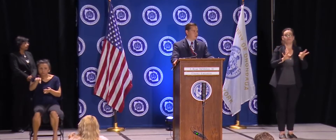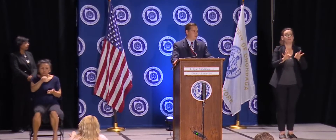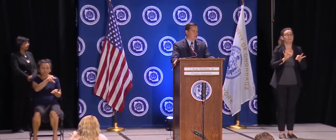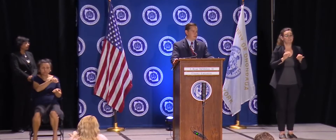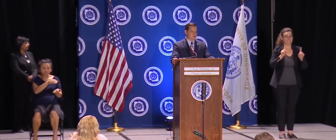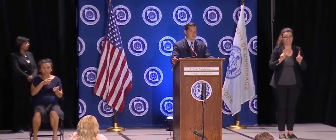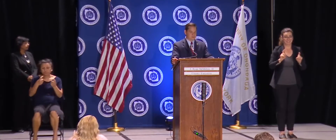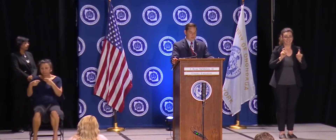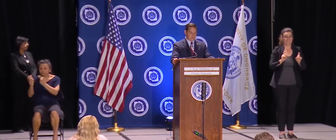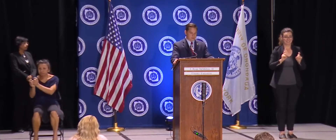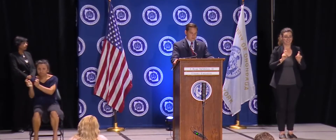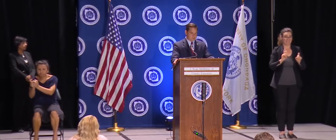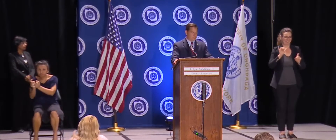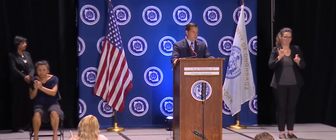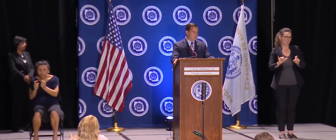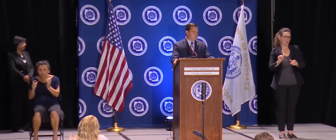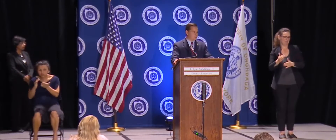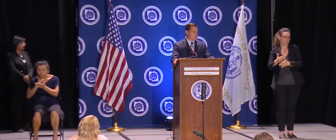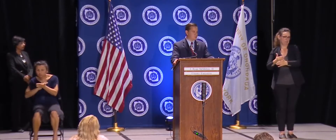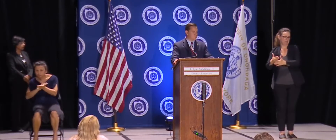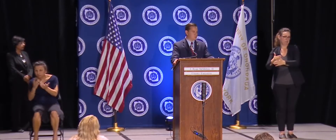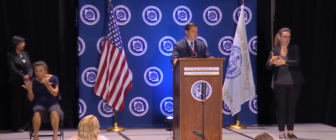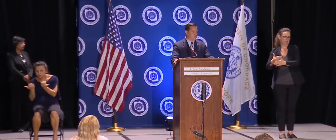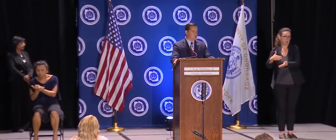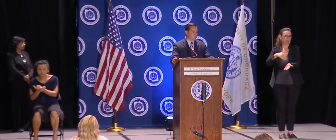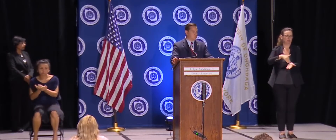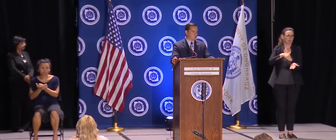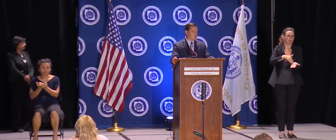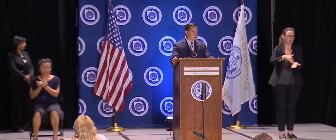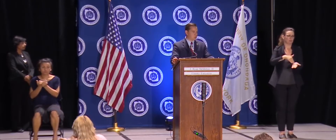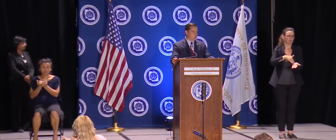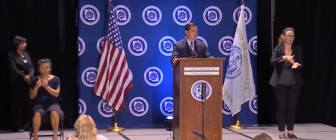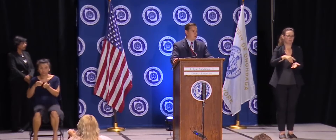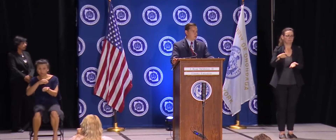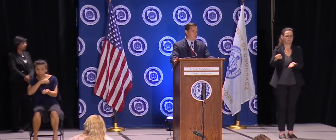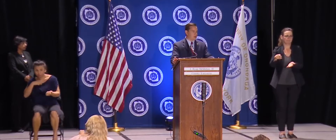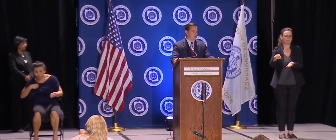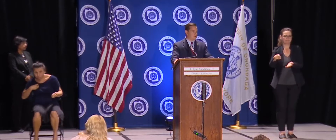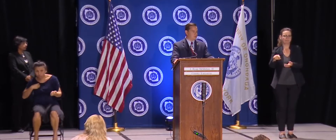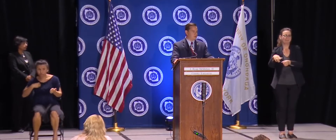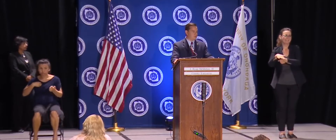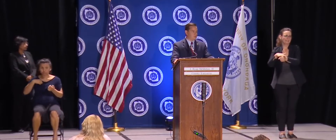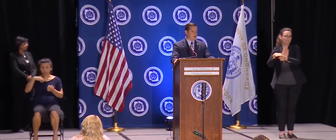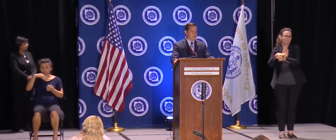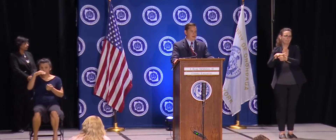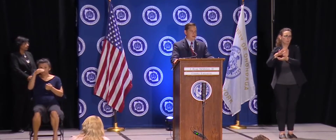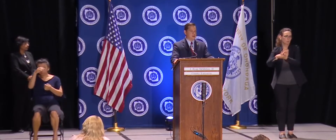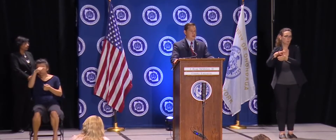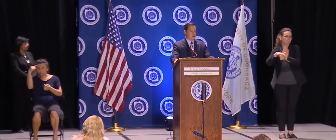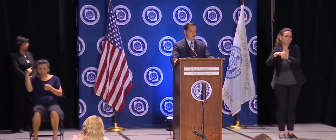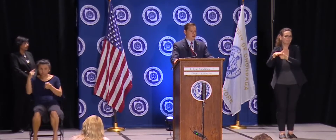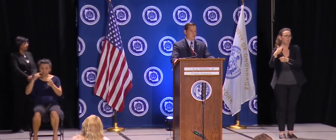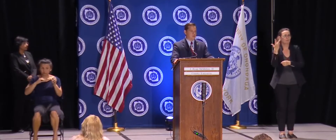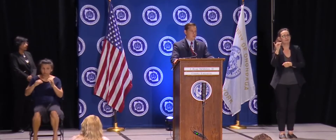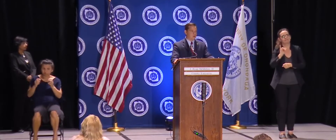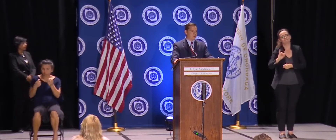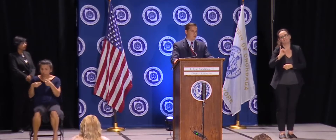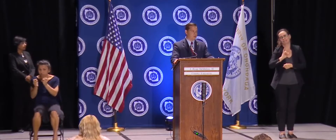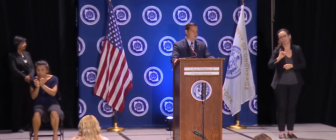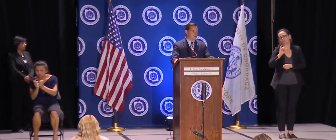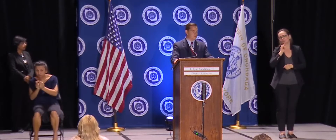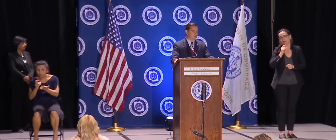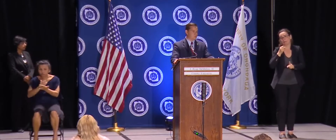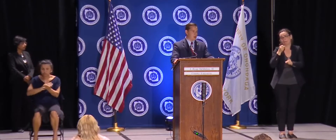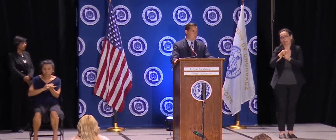between the doctors and the scientists about that because the infection rate's so low. So how do you best utilize that? What everybody